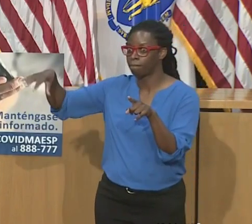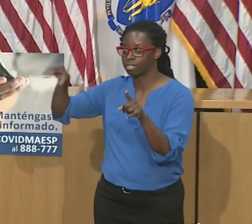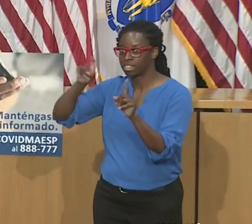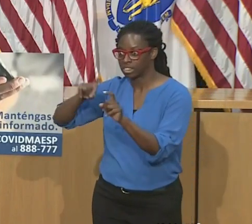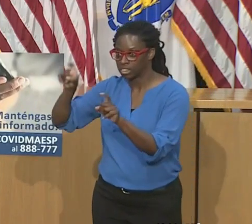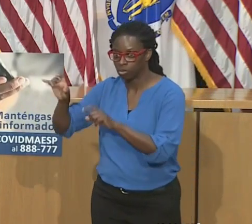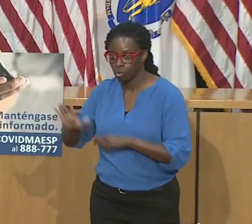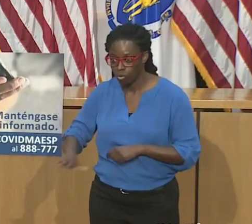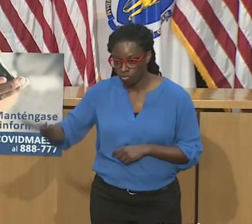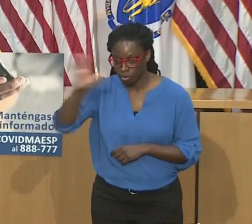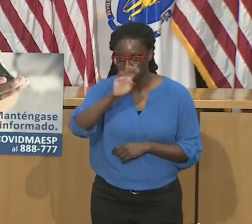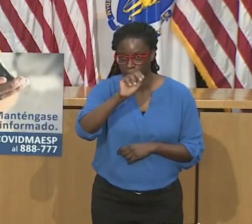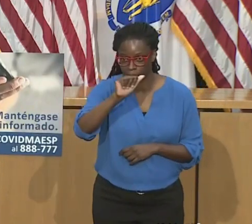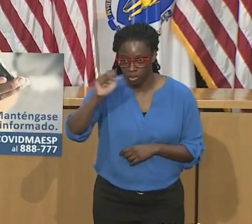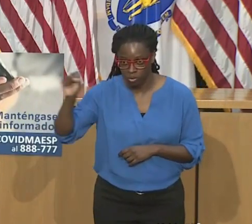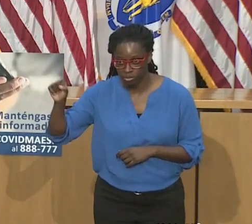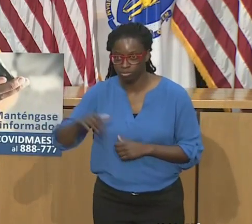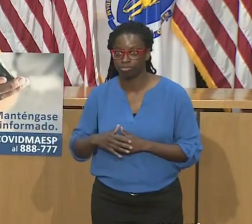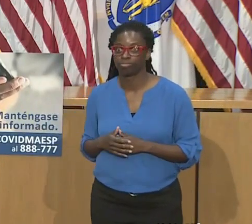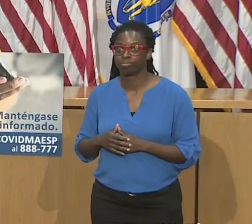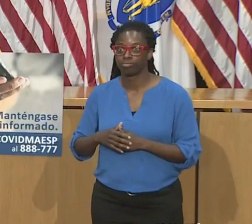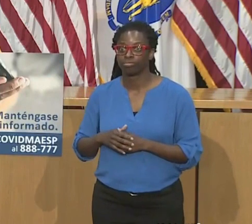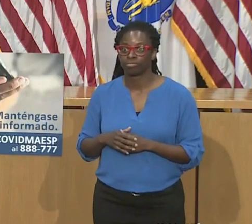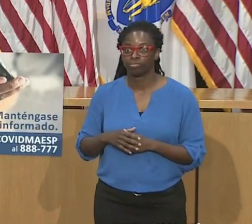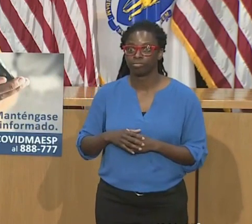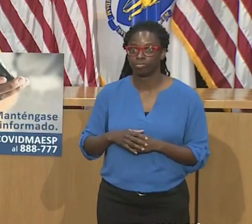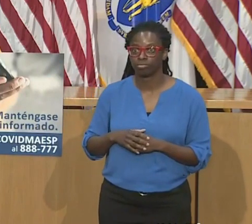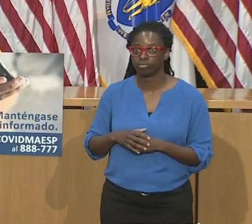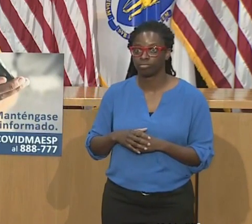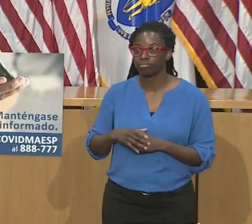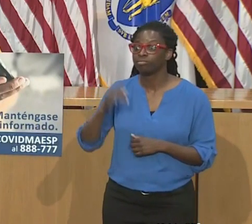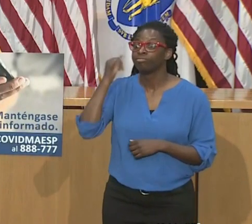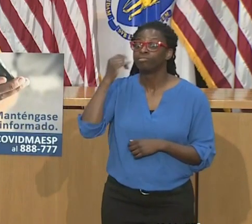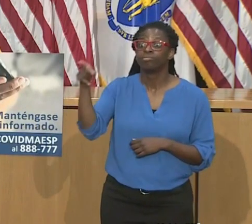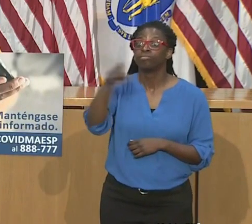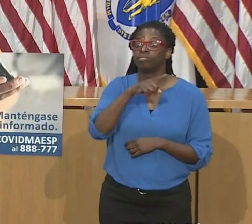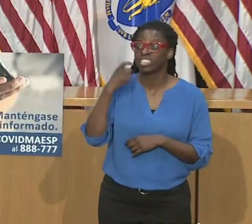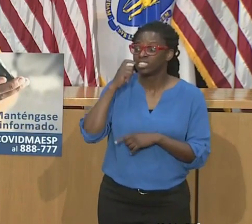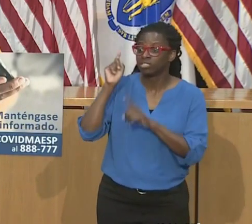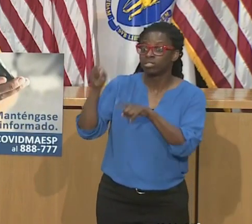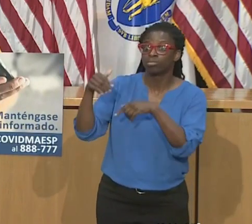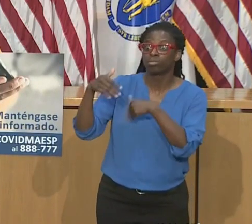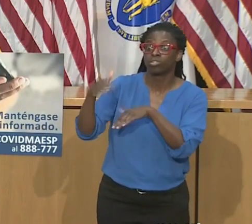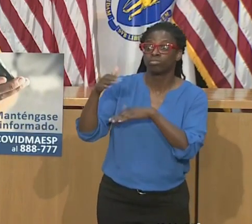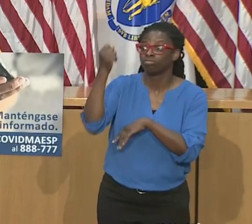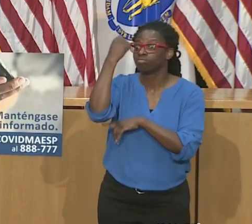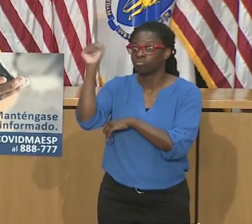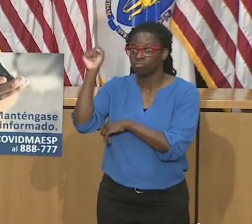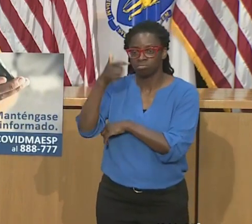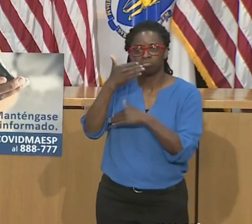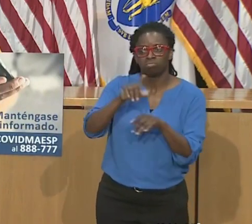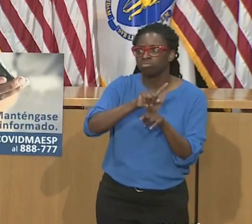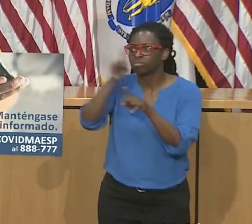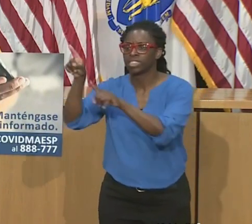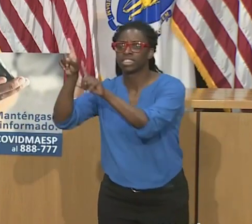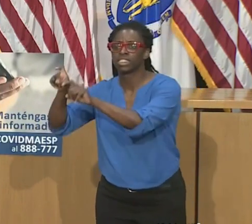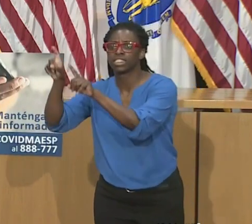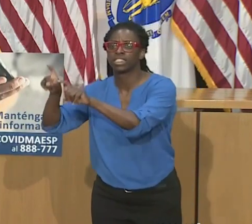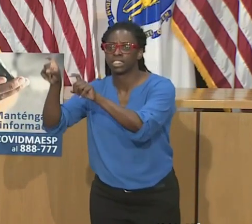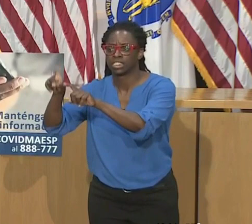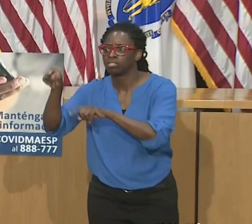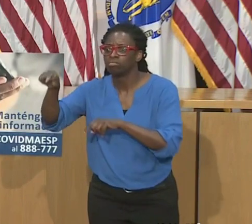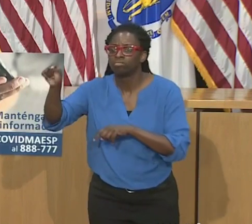recently participated in large gatherings. These free testing sites will be available at over 50 sites throughout